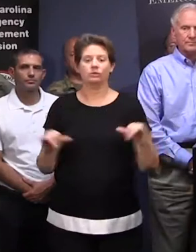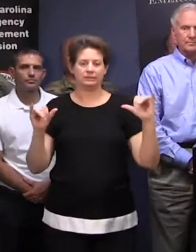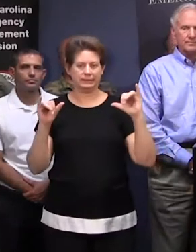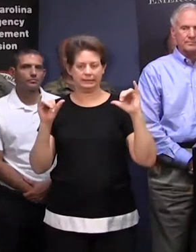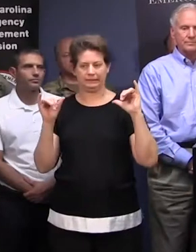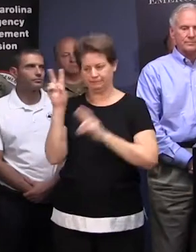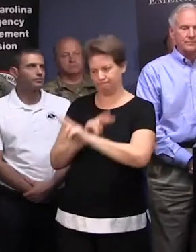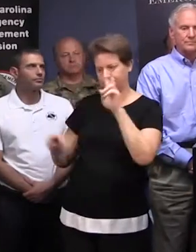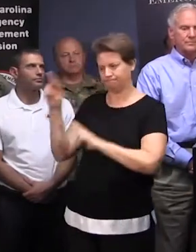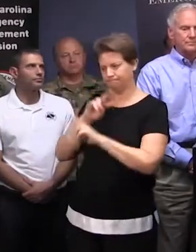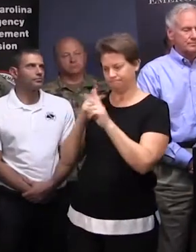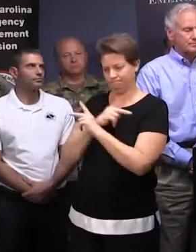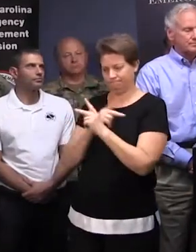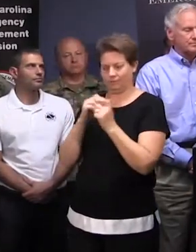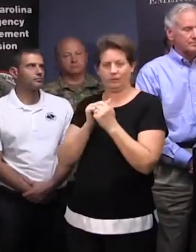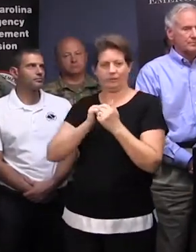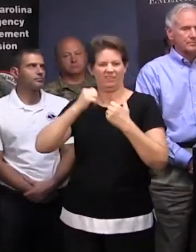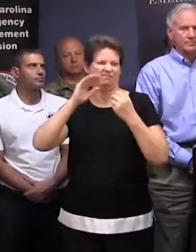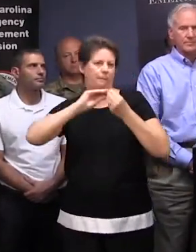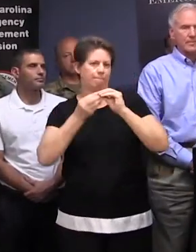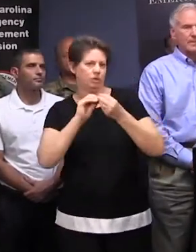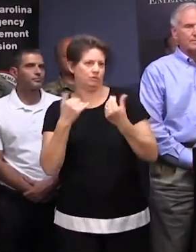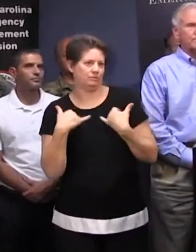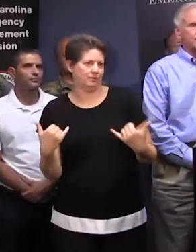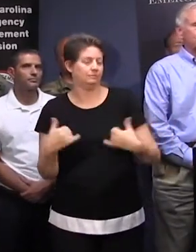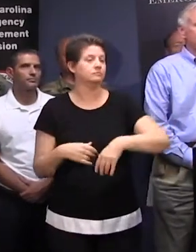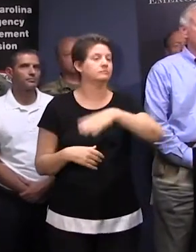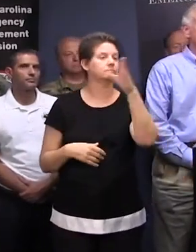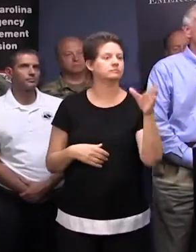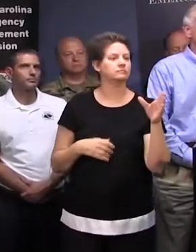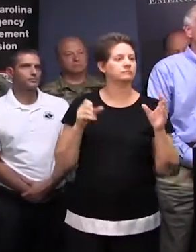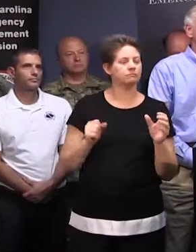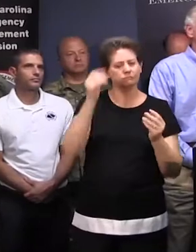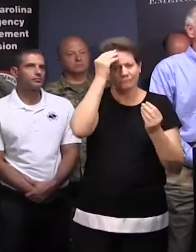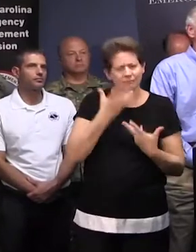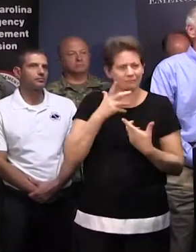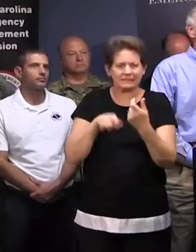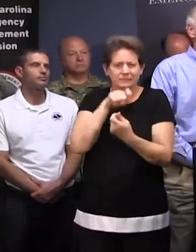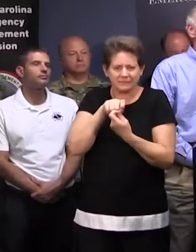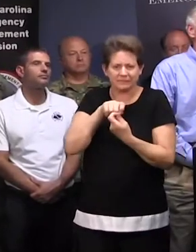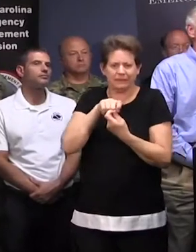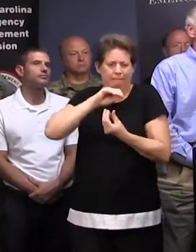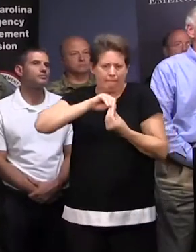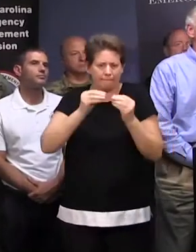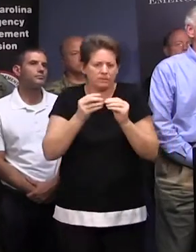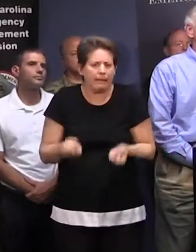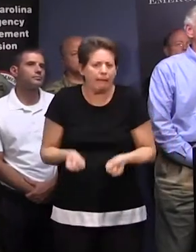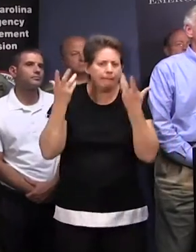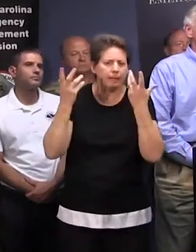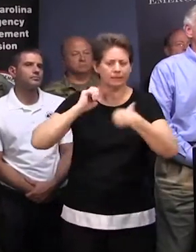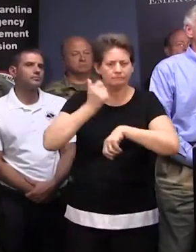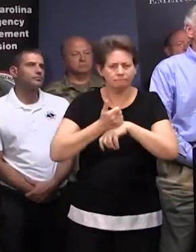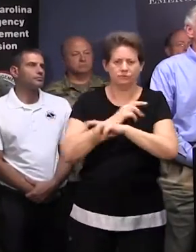models based on real-time rainfall data. Can we talk about specific numbers of assets in place, whether it be swift water